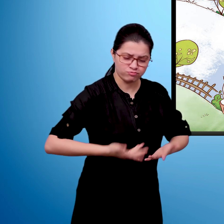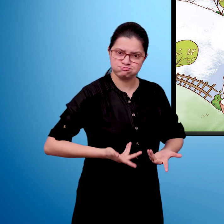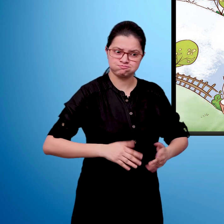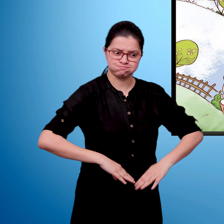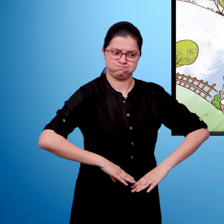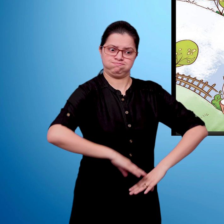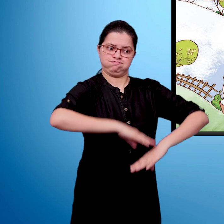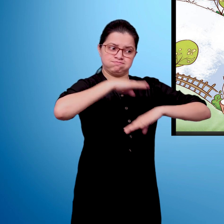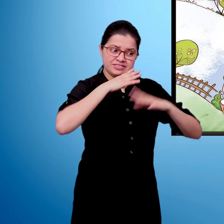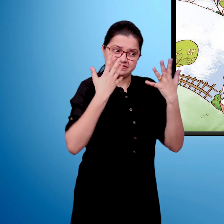and grow big.